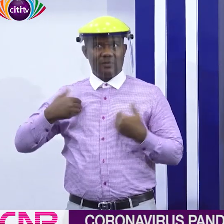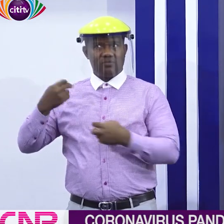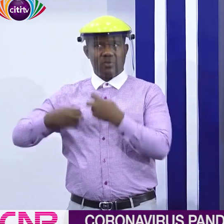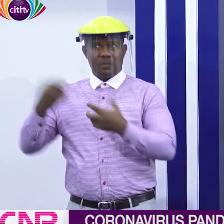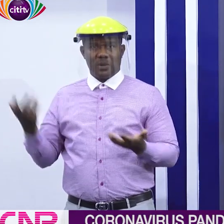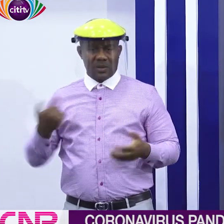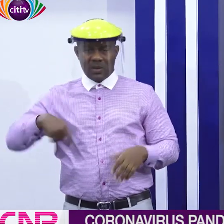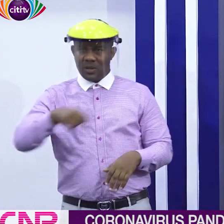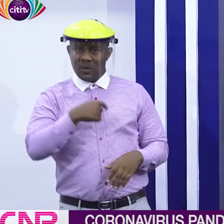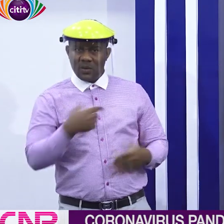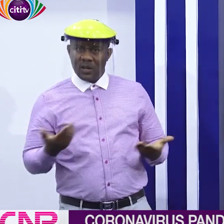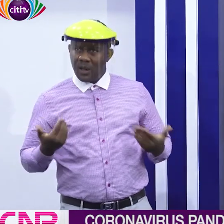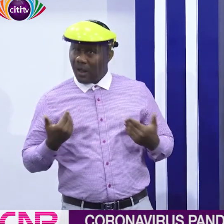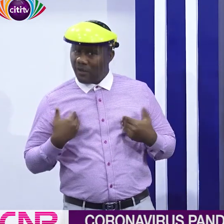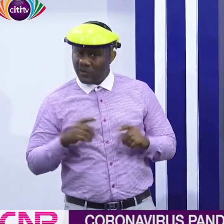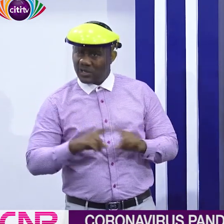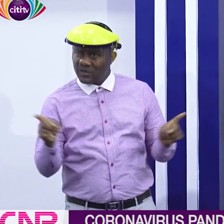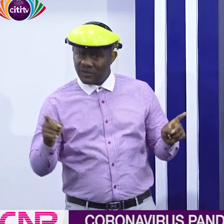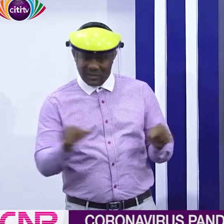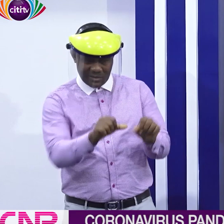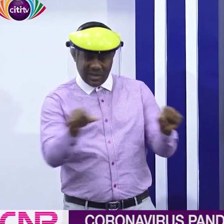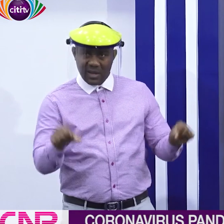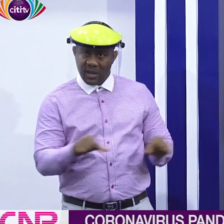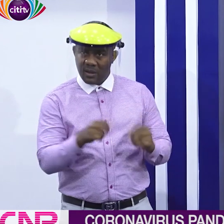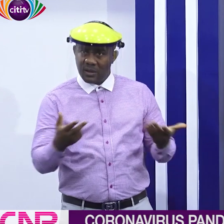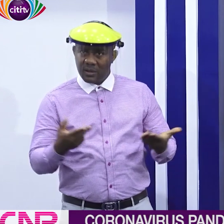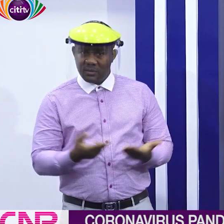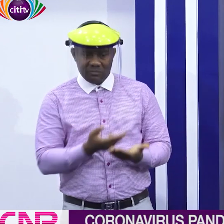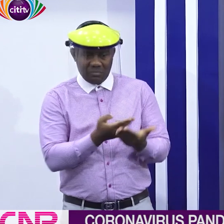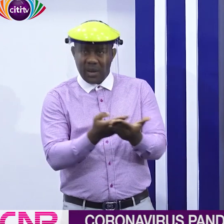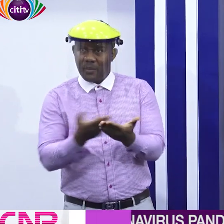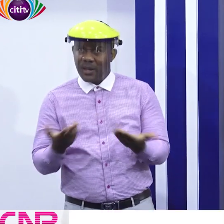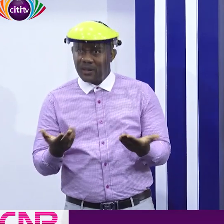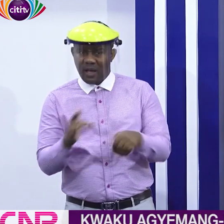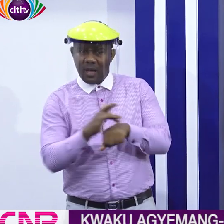We have places in our hospitals, the beds, that are empty.